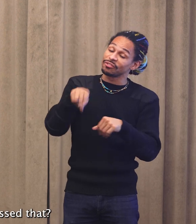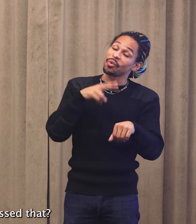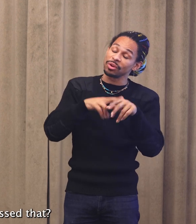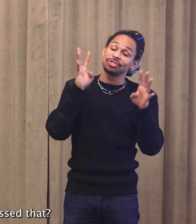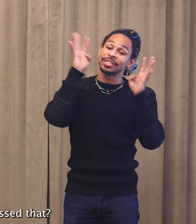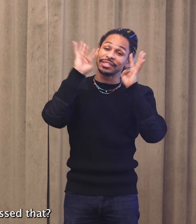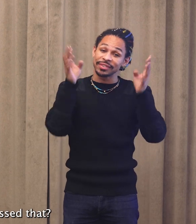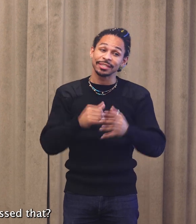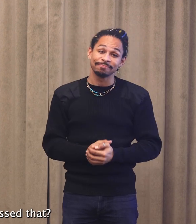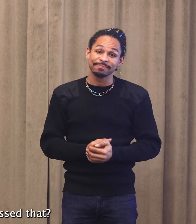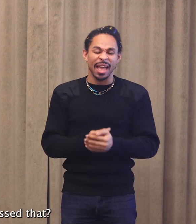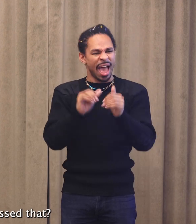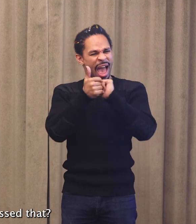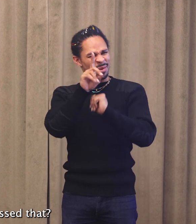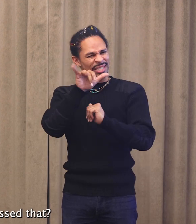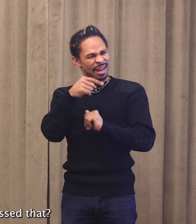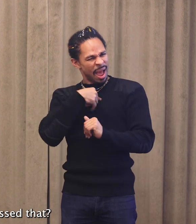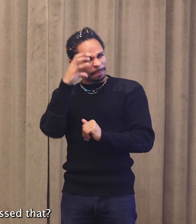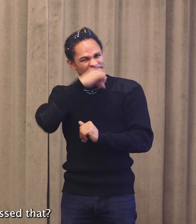How had I missed this?